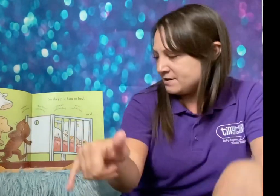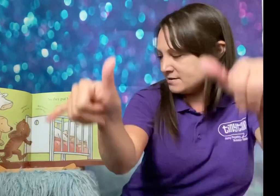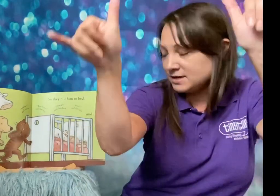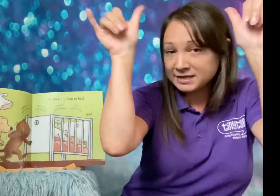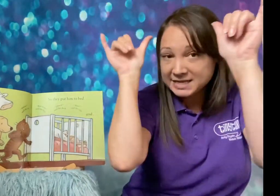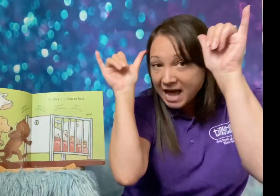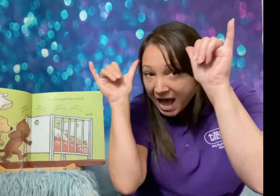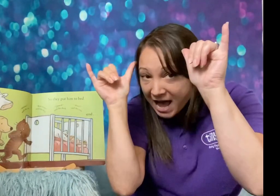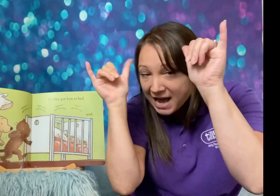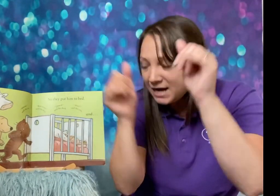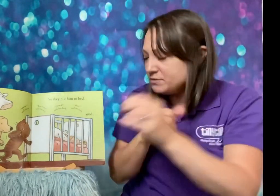the cow.